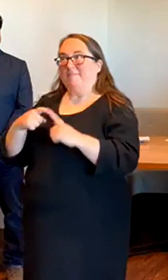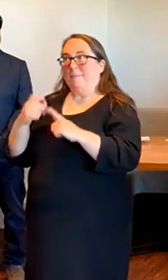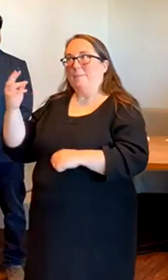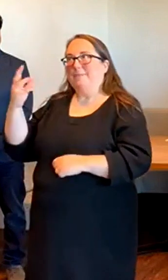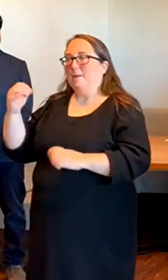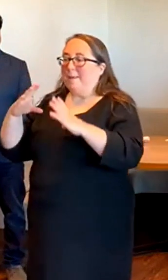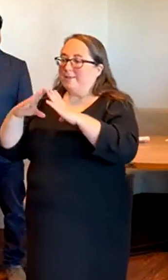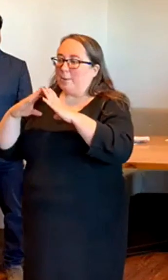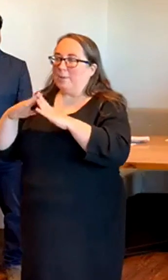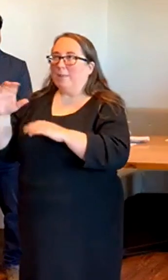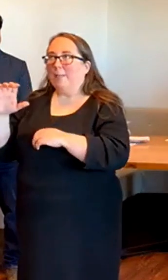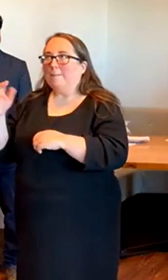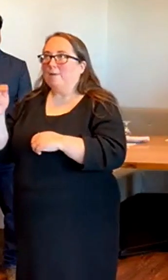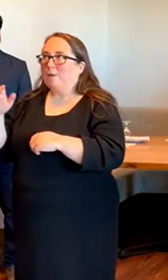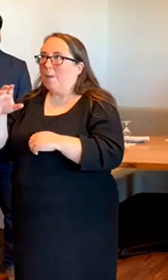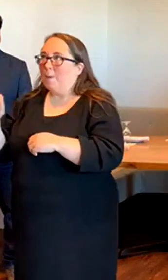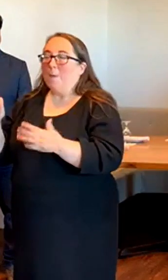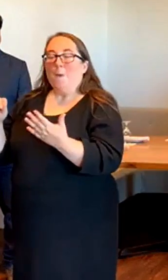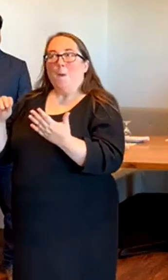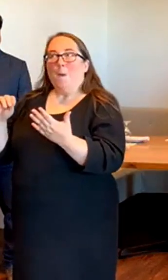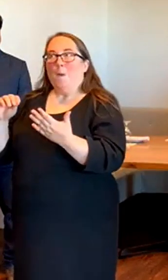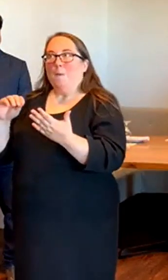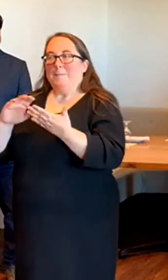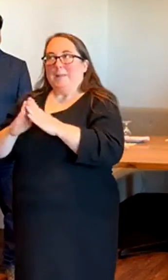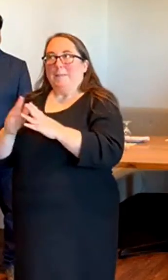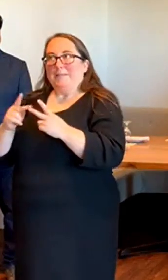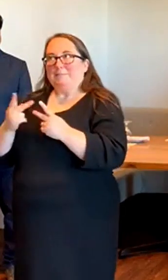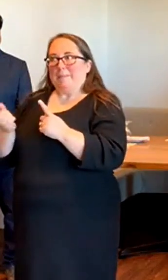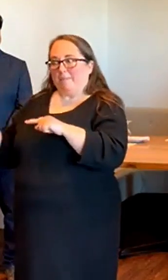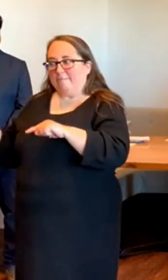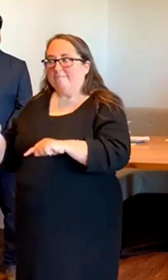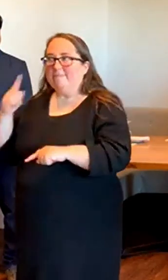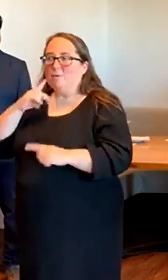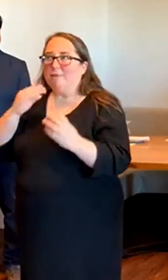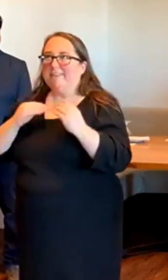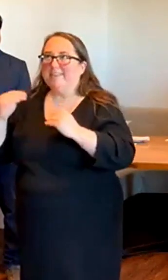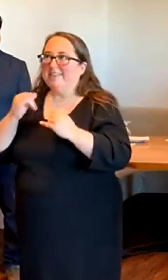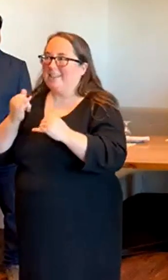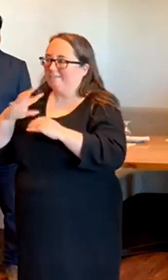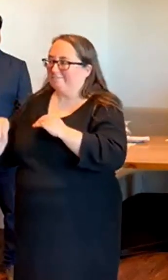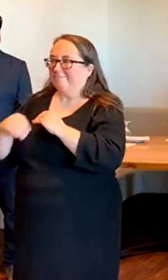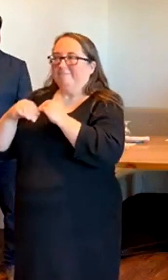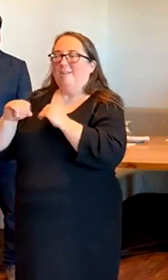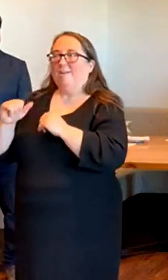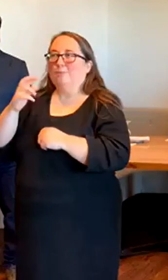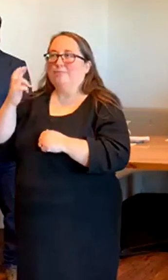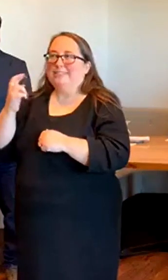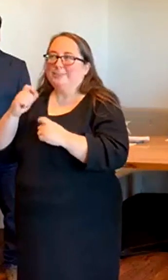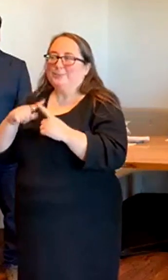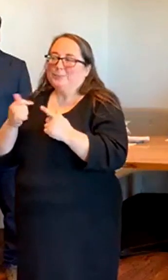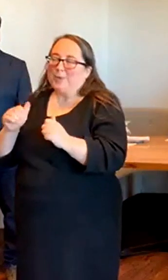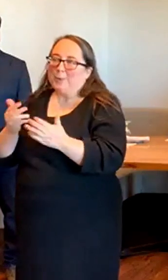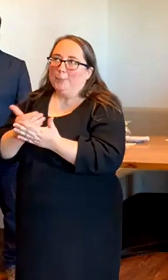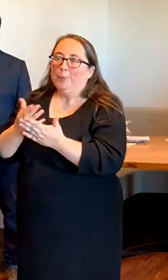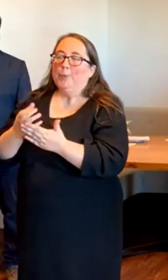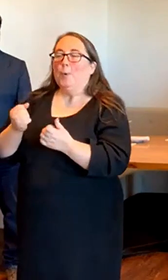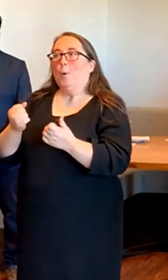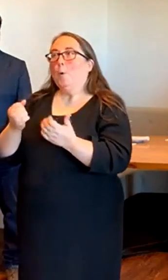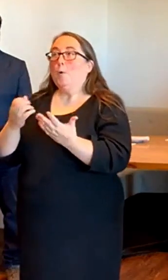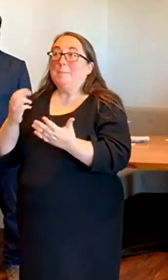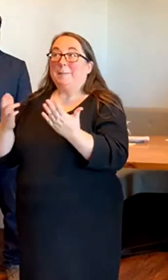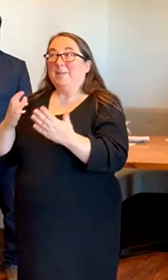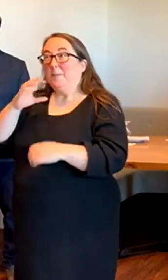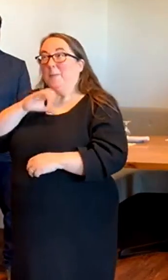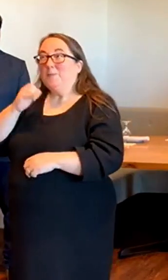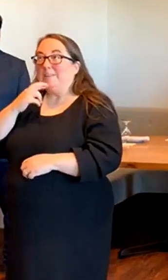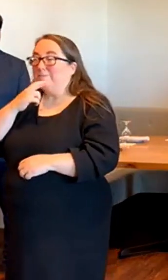become dining destinations on their own, it's wonderful to have another reason to try something new or visit an old favorite. And since we're